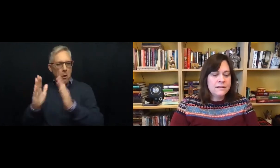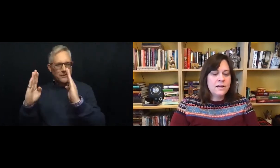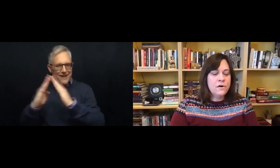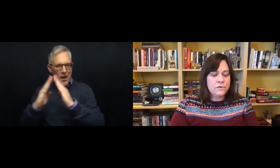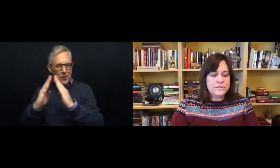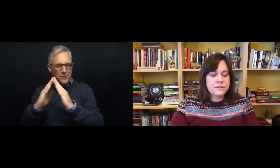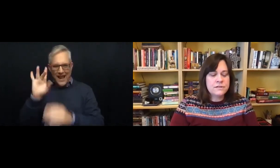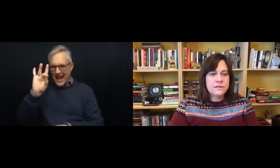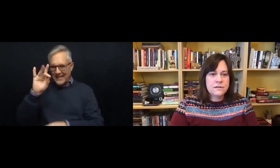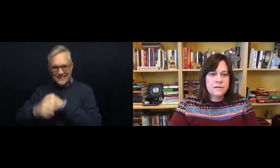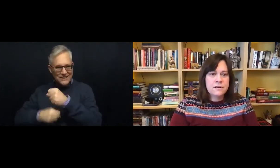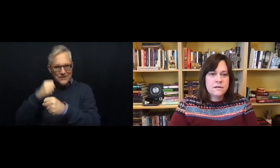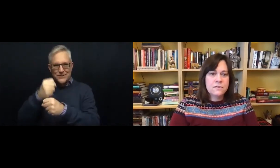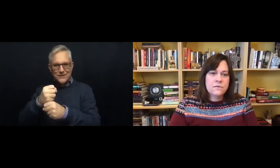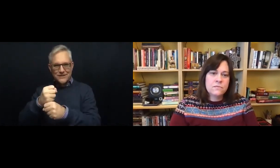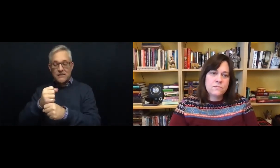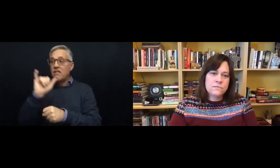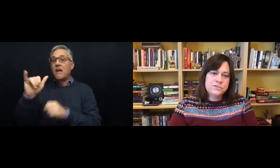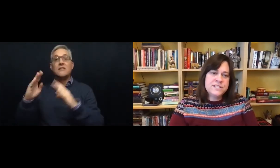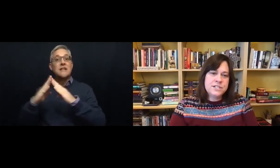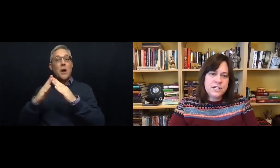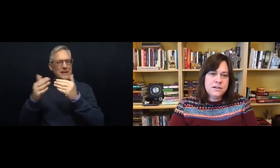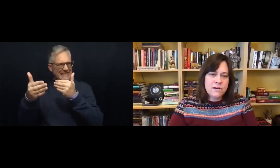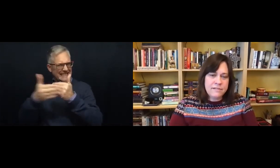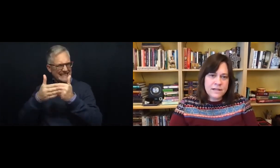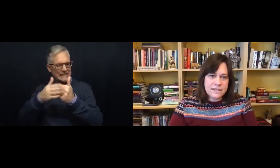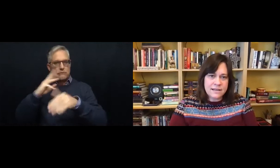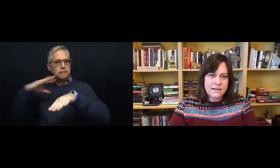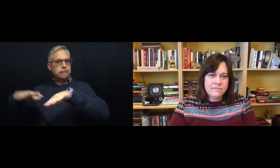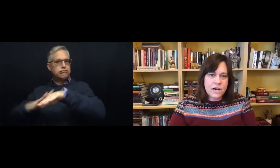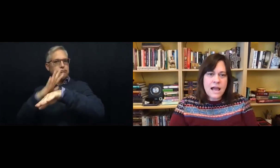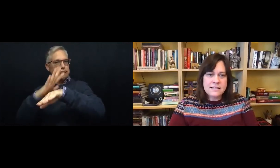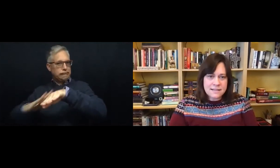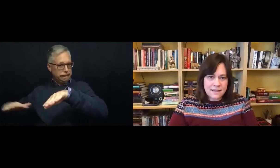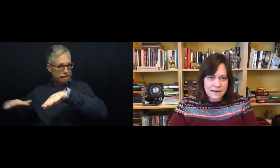the coast, which was geographically very isolated.